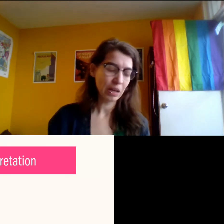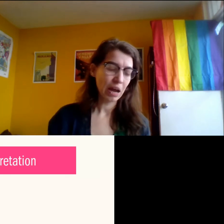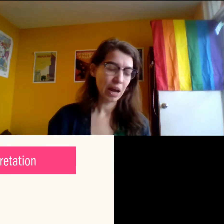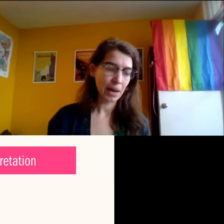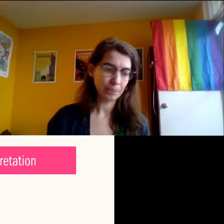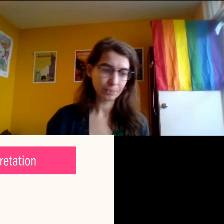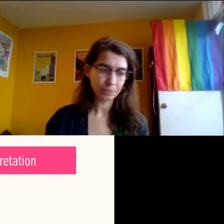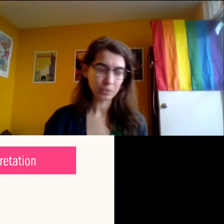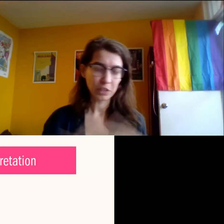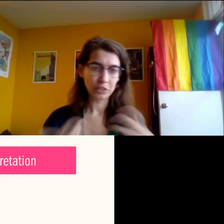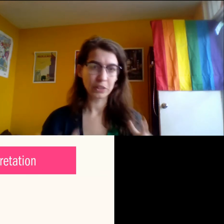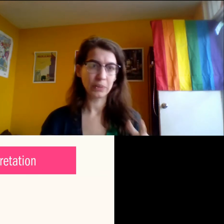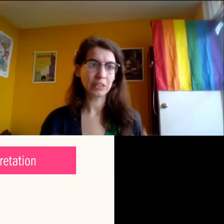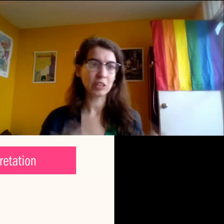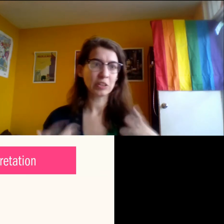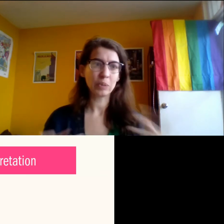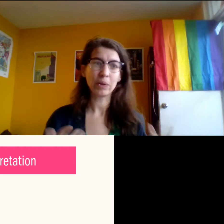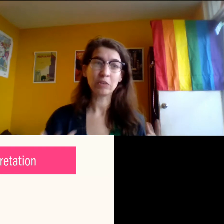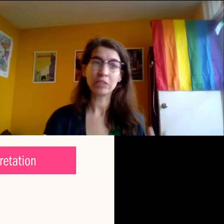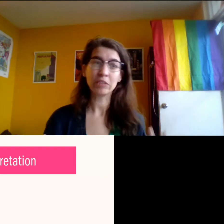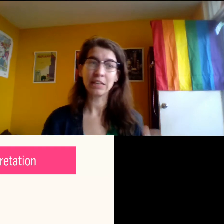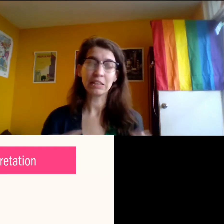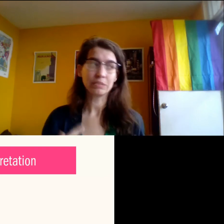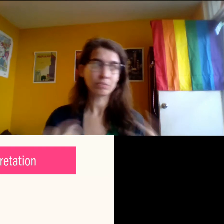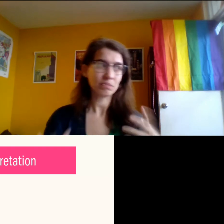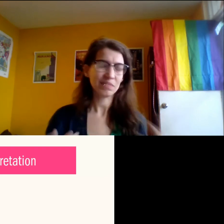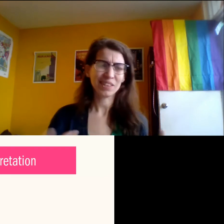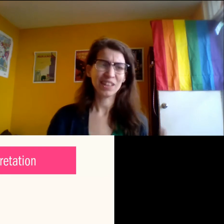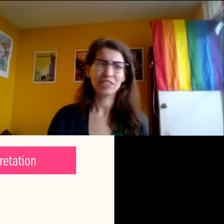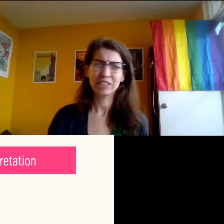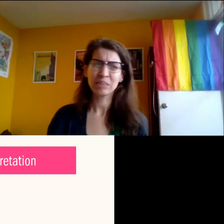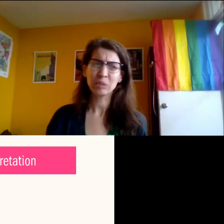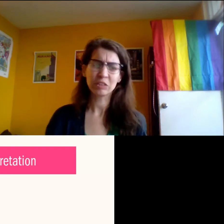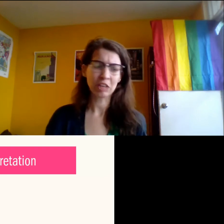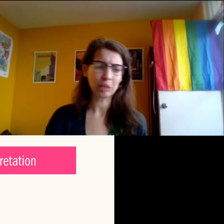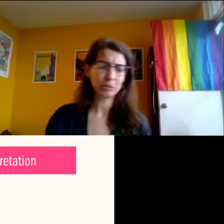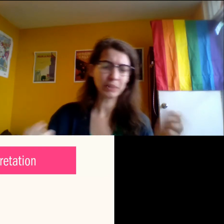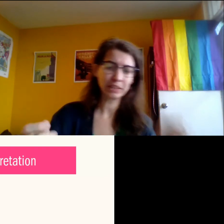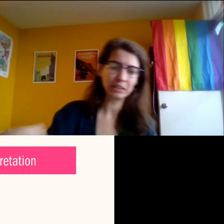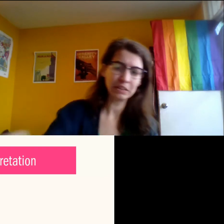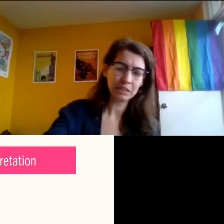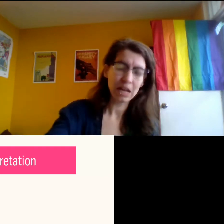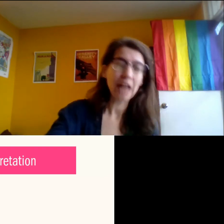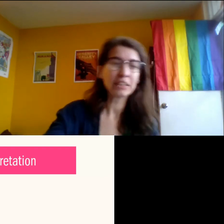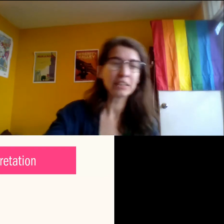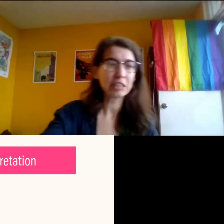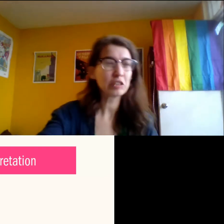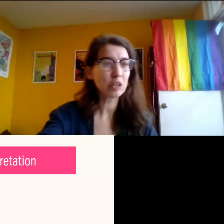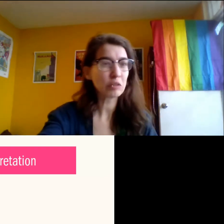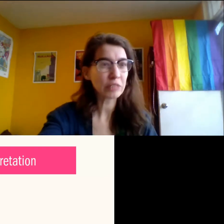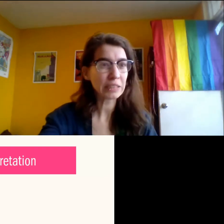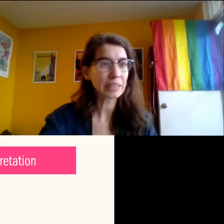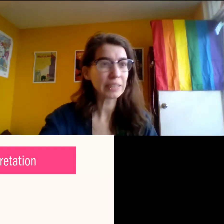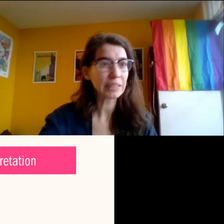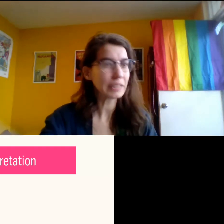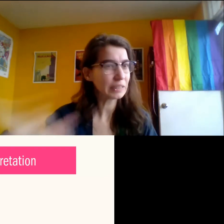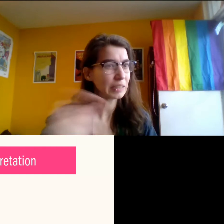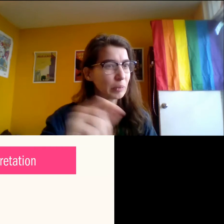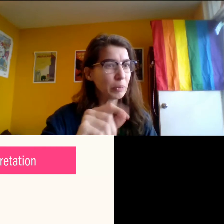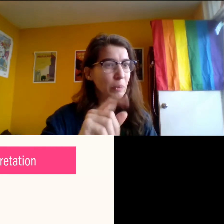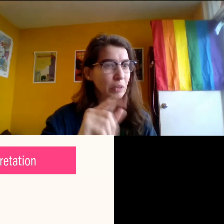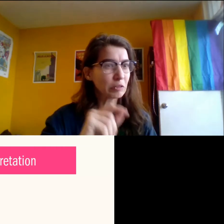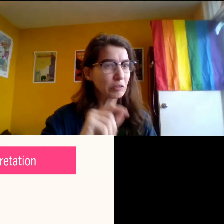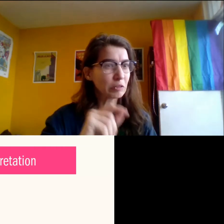them. Um, so it's also about creating, creating more jobs because I did joke recently that